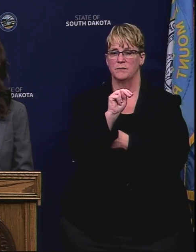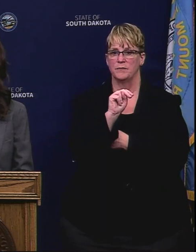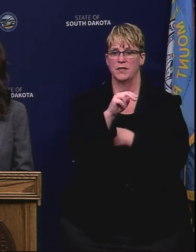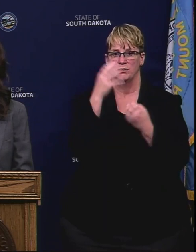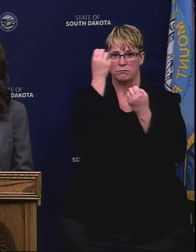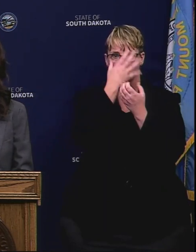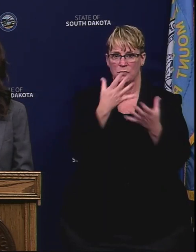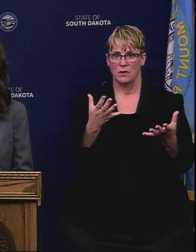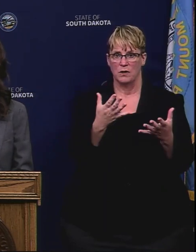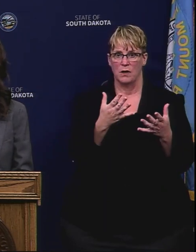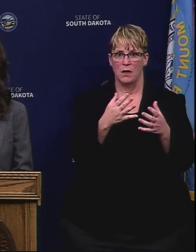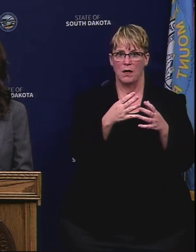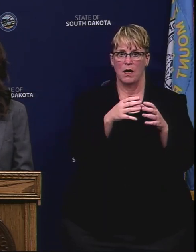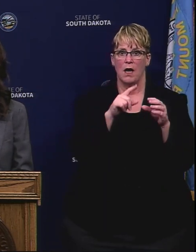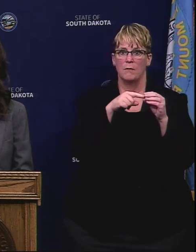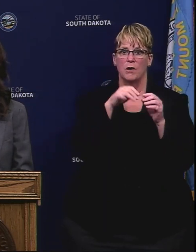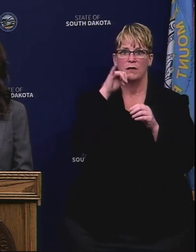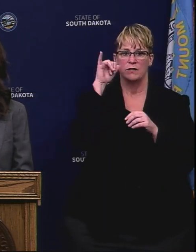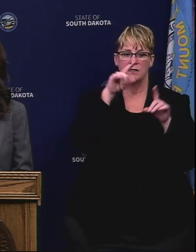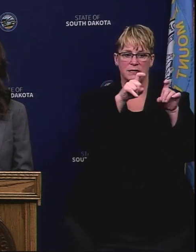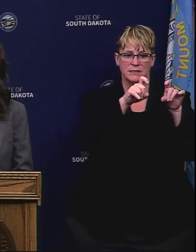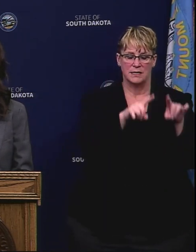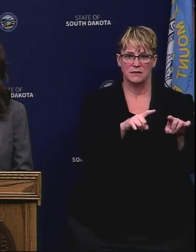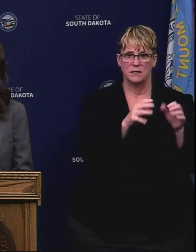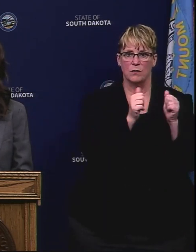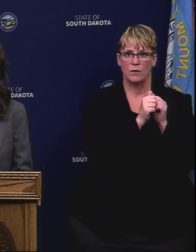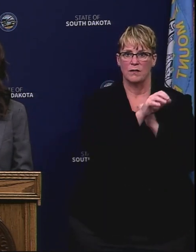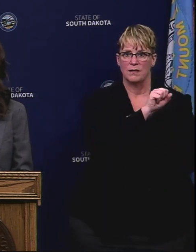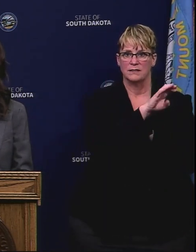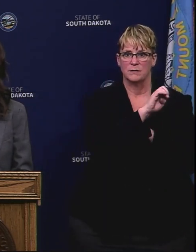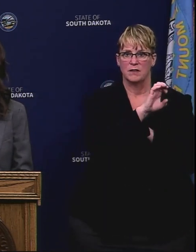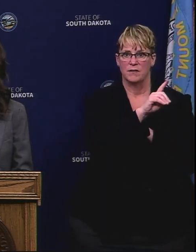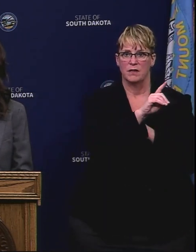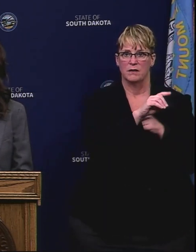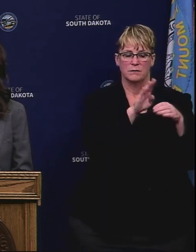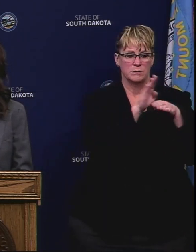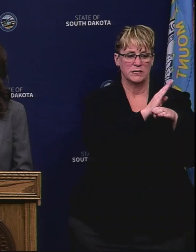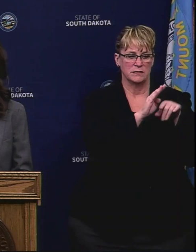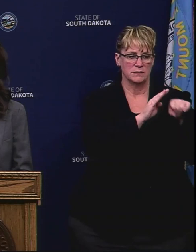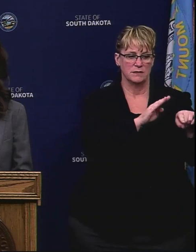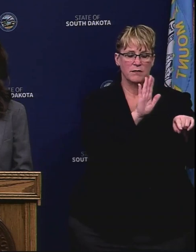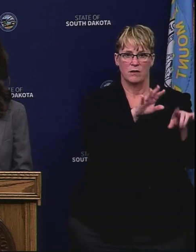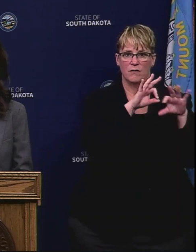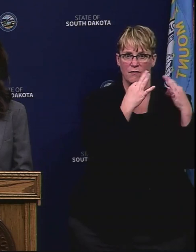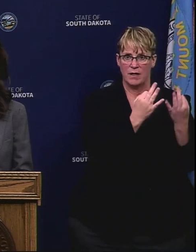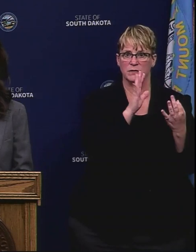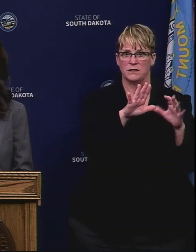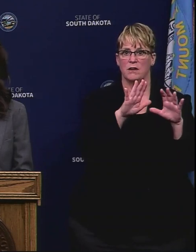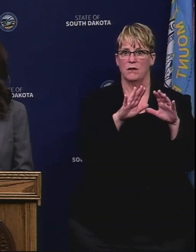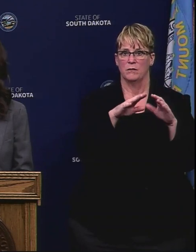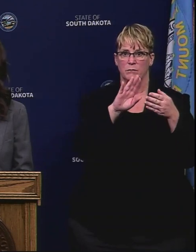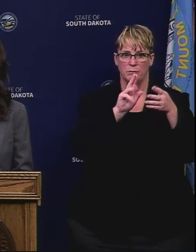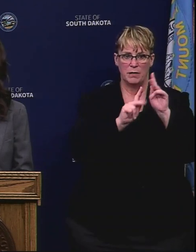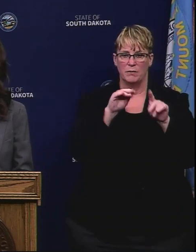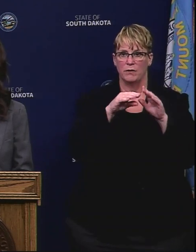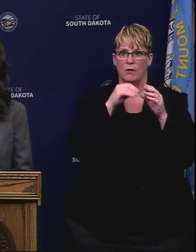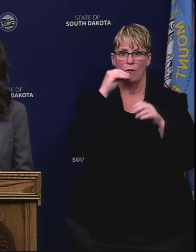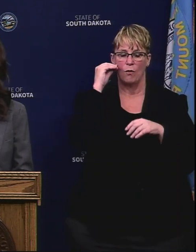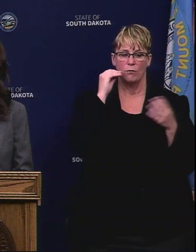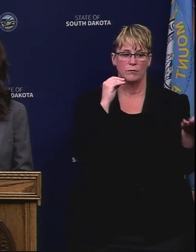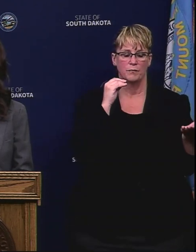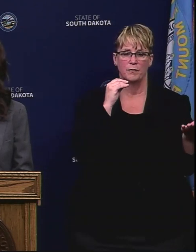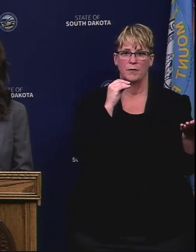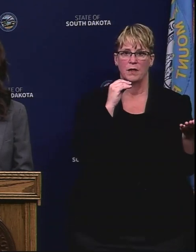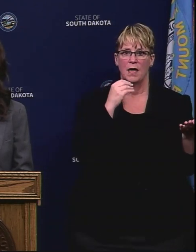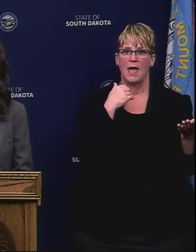testing that went on in Sioux Falls yesterday in regards to the Smithfield plant and the employees and their families and dependents. It resulted